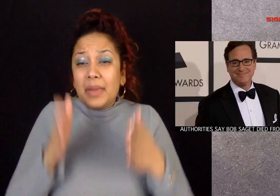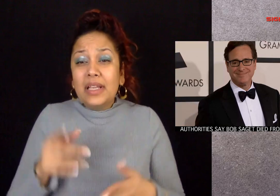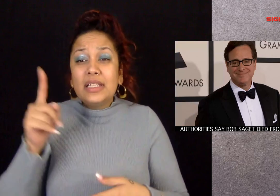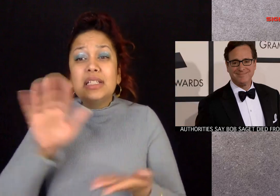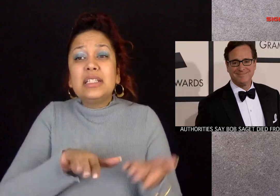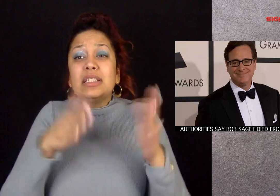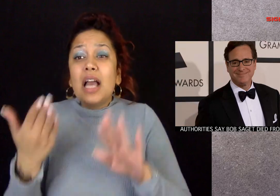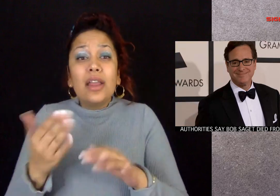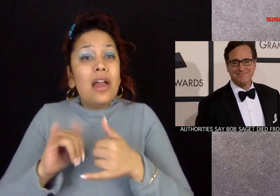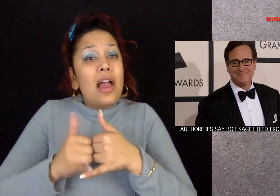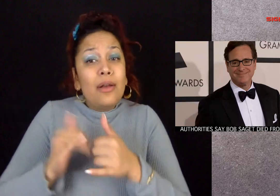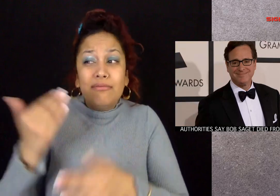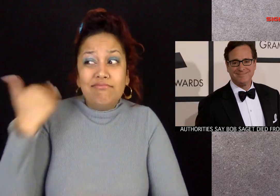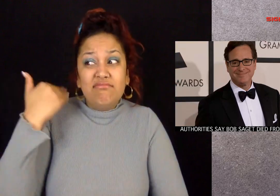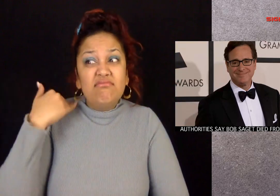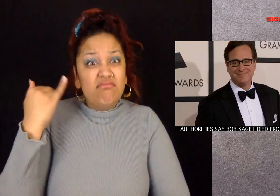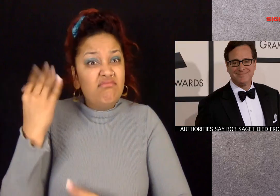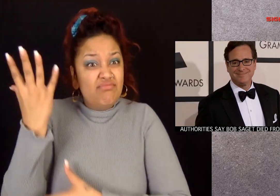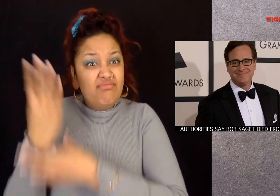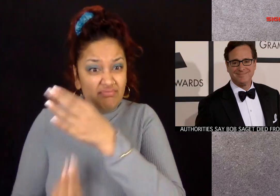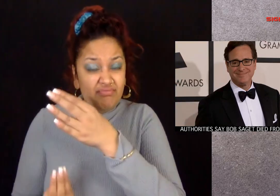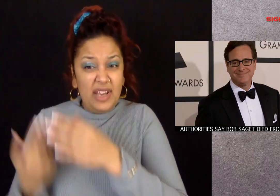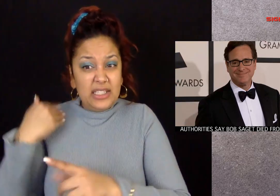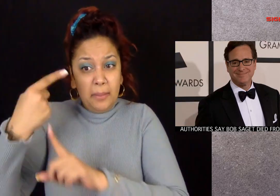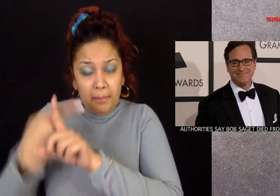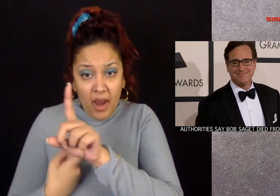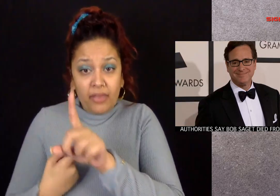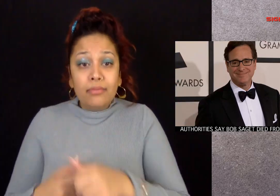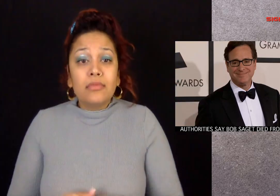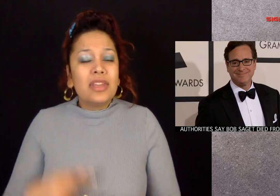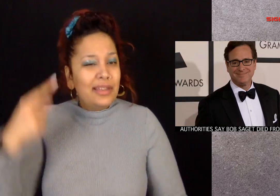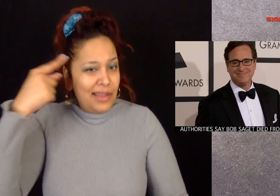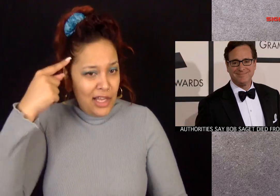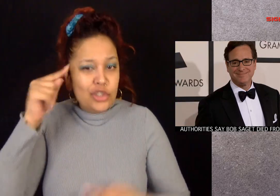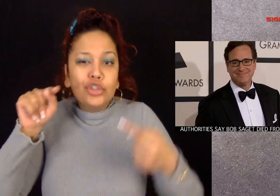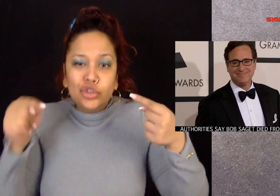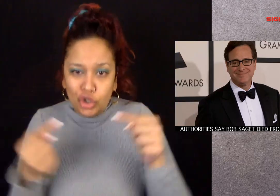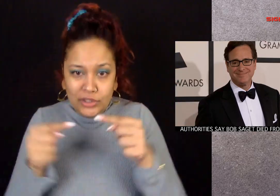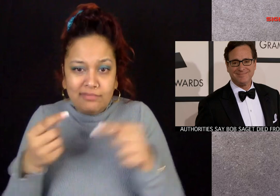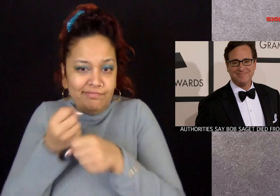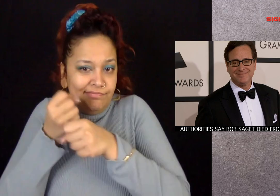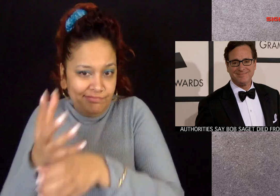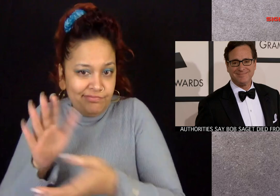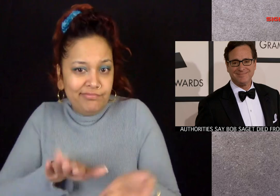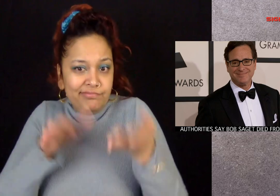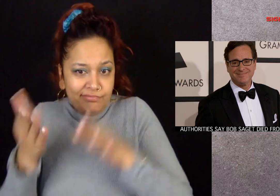Bob Saget's family says the comedian's death last month was due to a head injury.